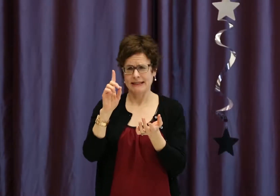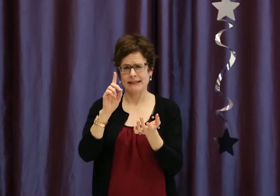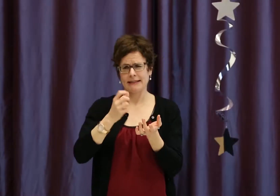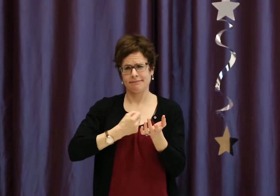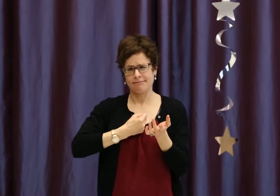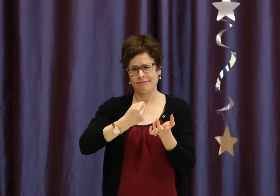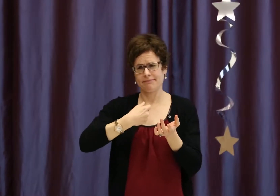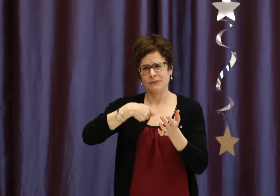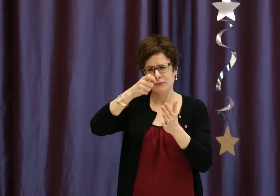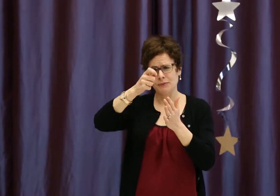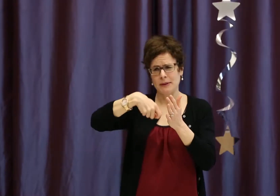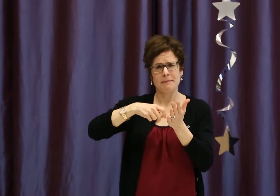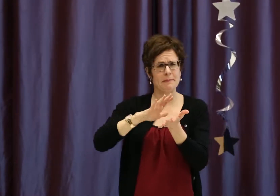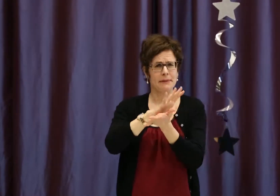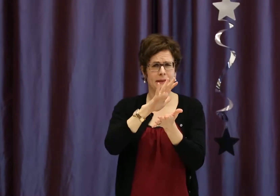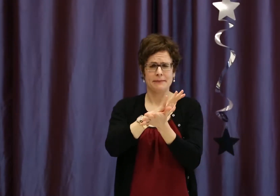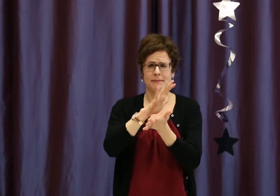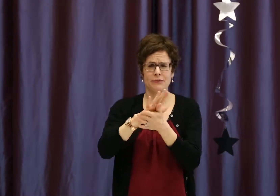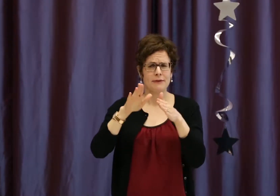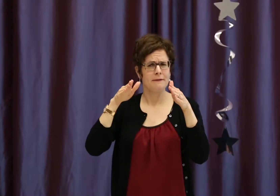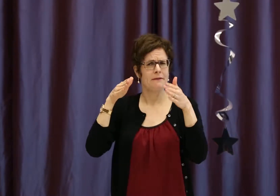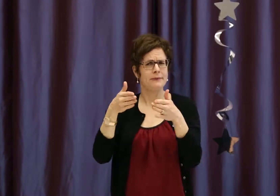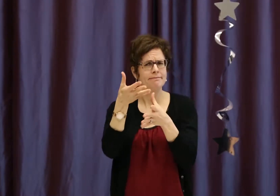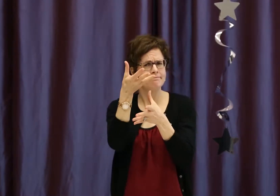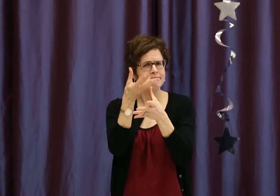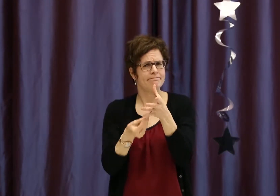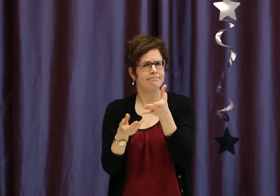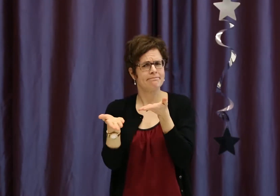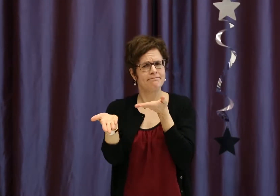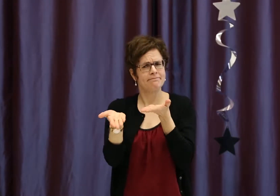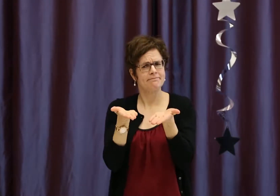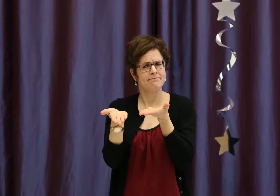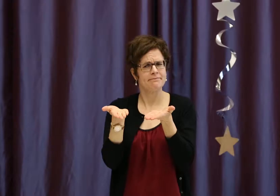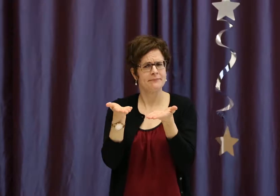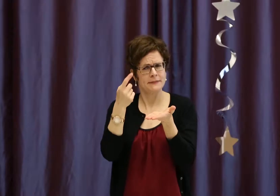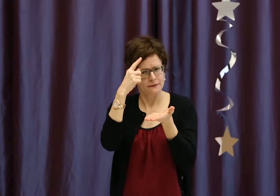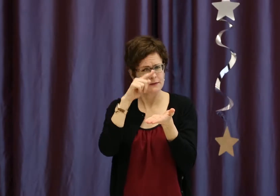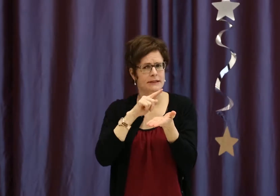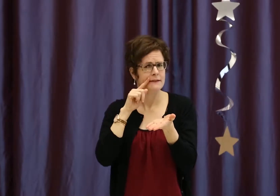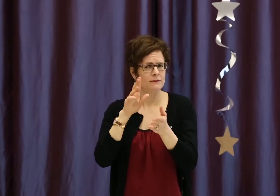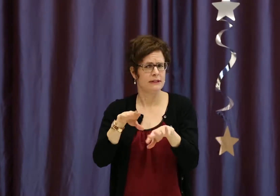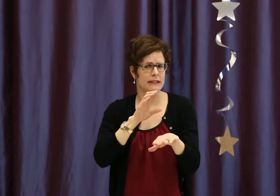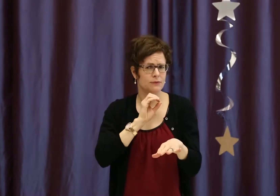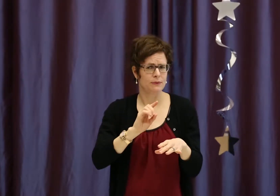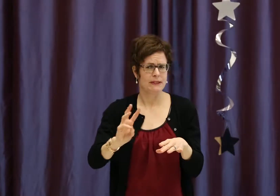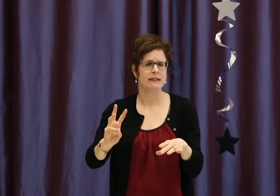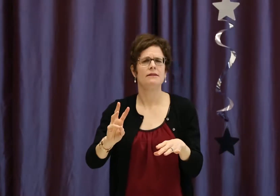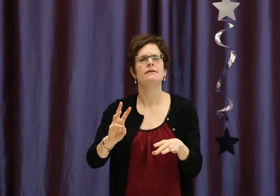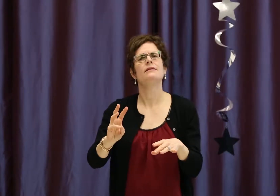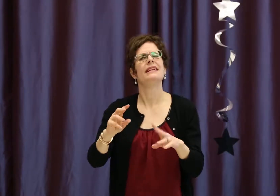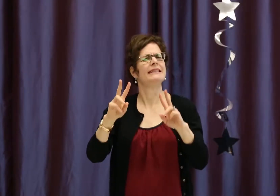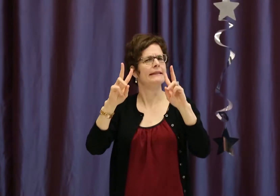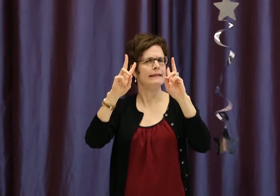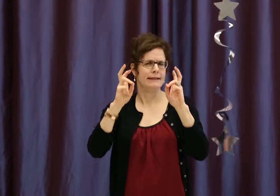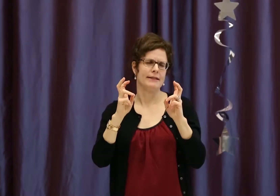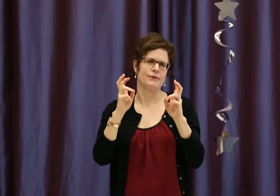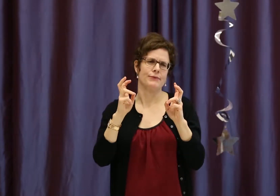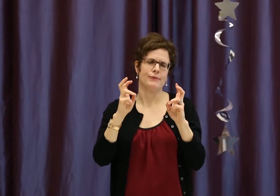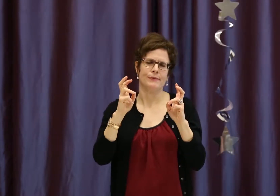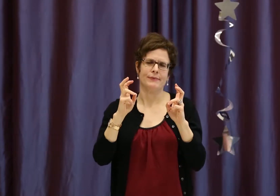As I was just speaking to when I was commissioned by the Ontario Association of the Deaf to write a paper looking at service gaps in the IHP for deaf